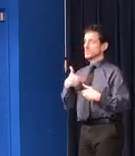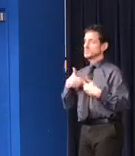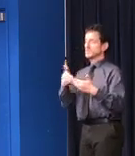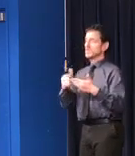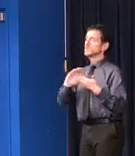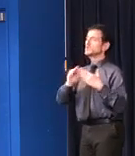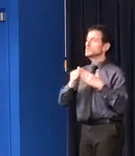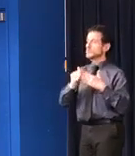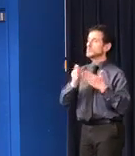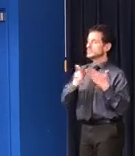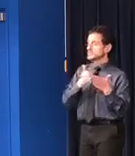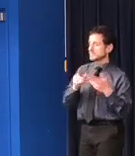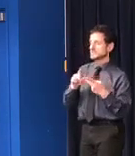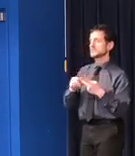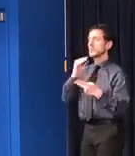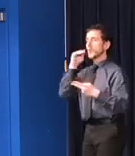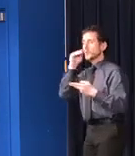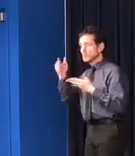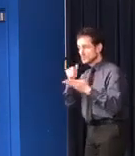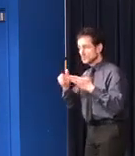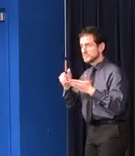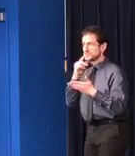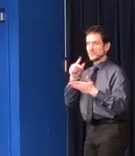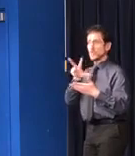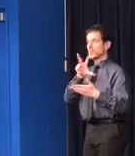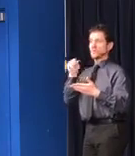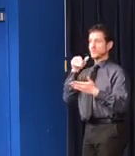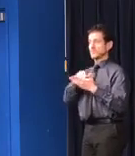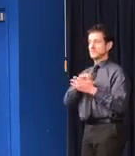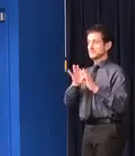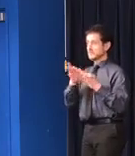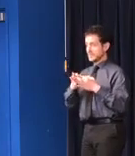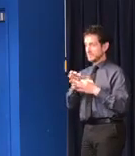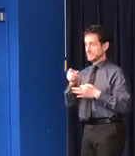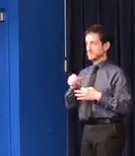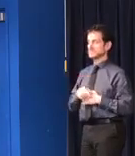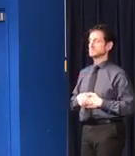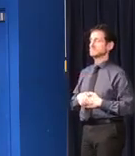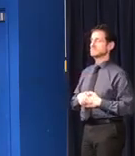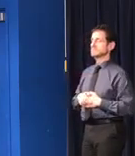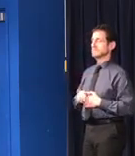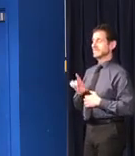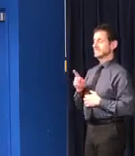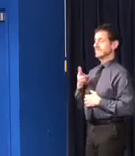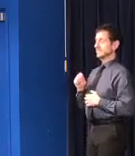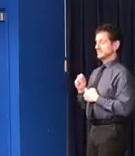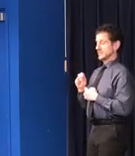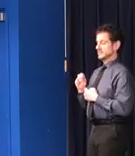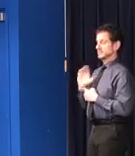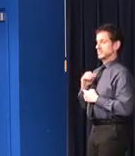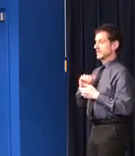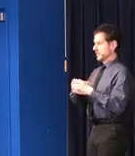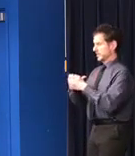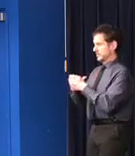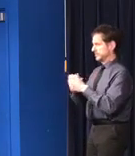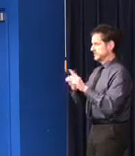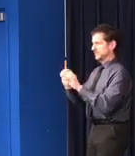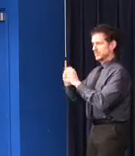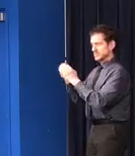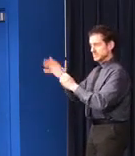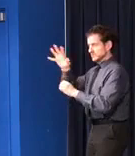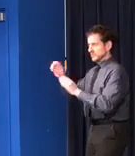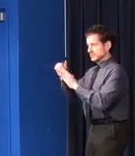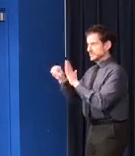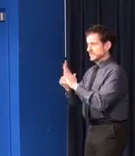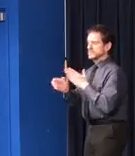residential services available for over 30,000 families. DHS and our community partners across the state serve people with physical,